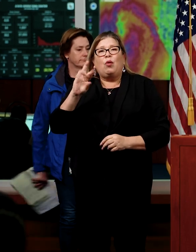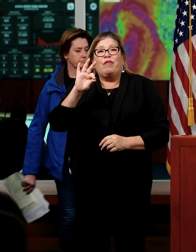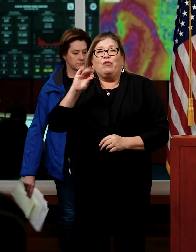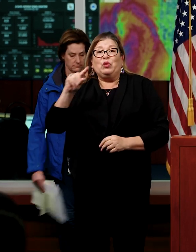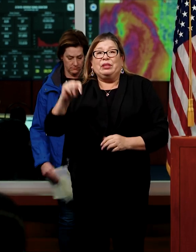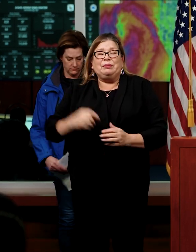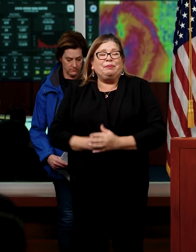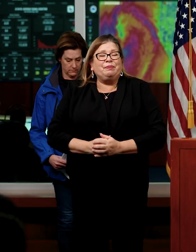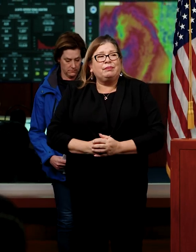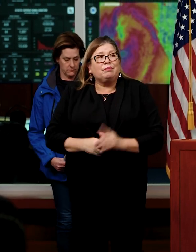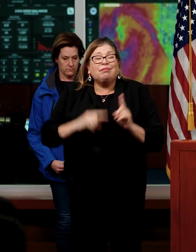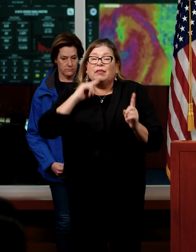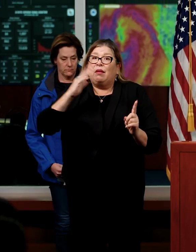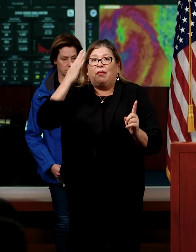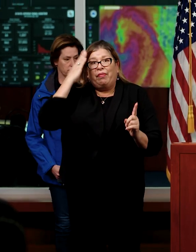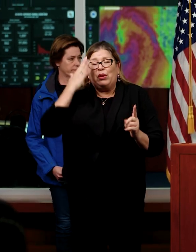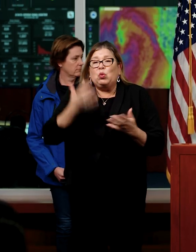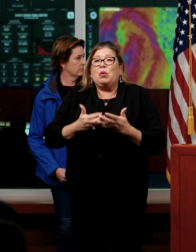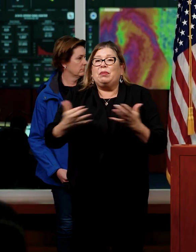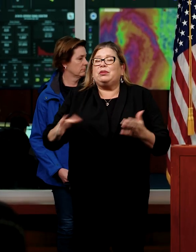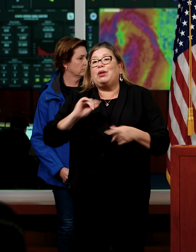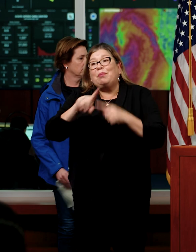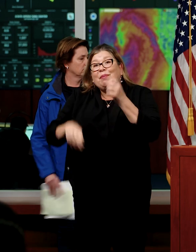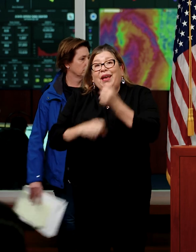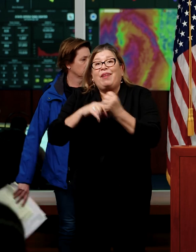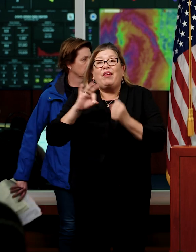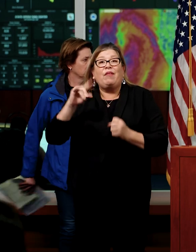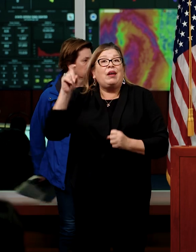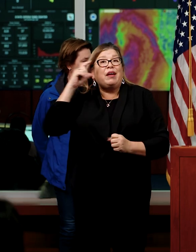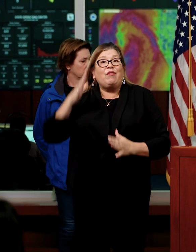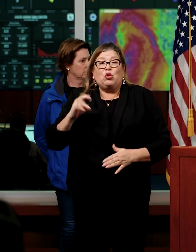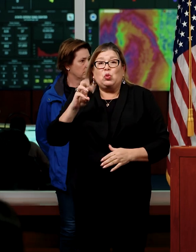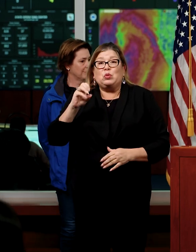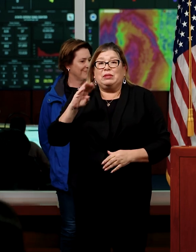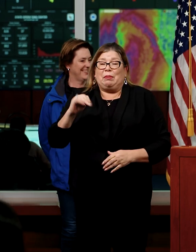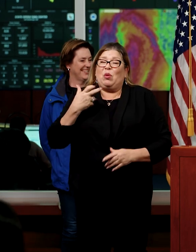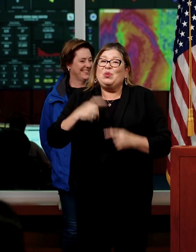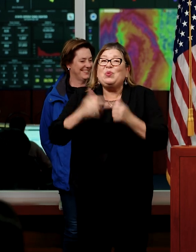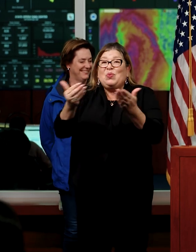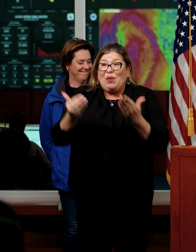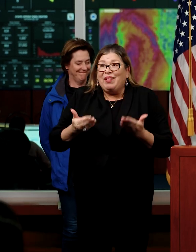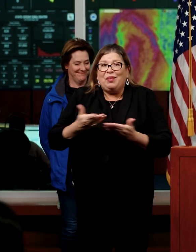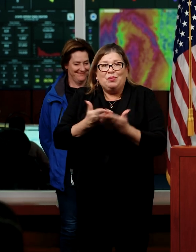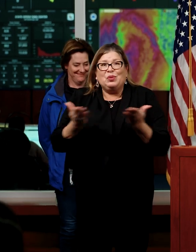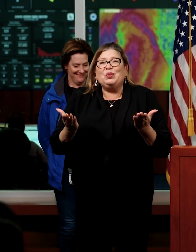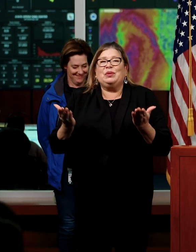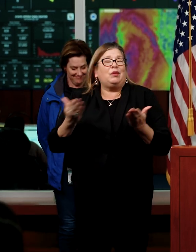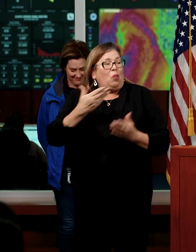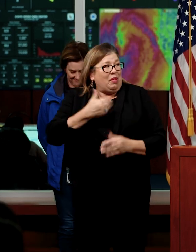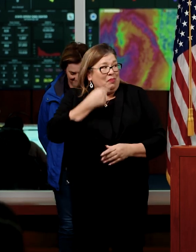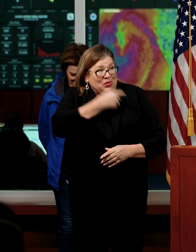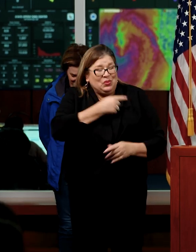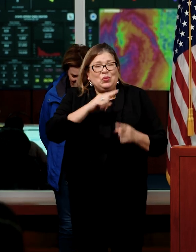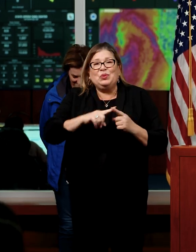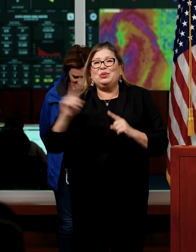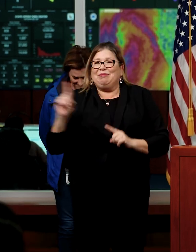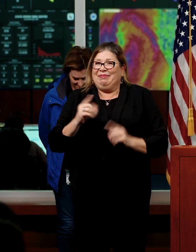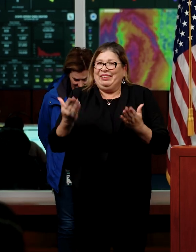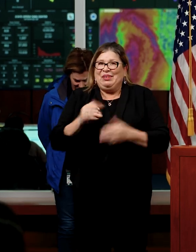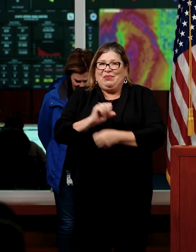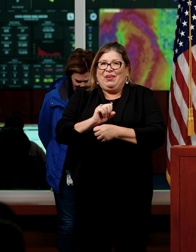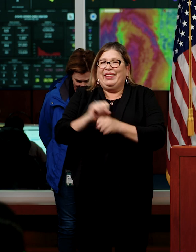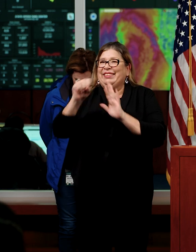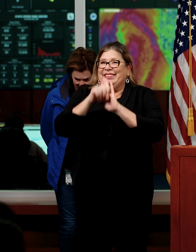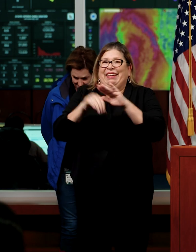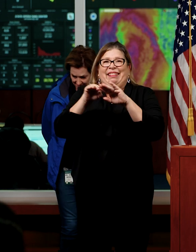Well, thanks so much, Director Ward. And on behalf of Governor Newsom's cabinet, I just want to welcome you to working here at the